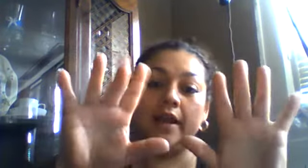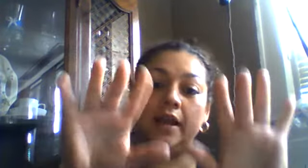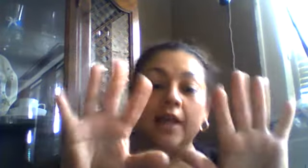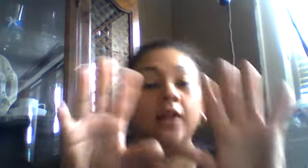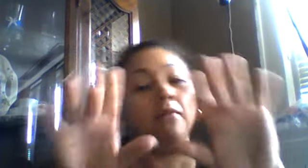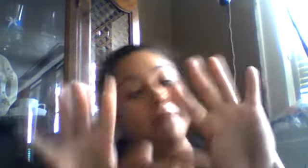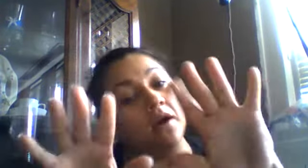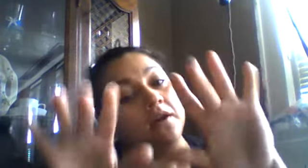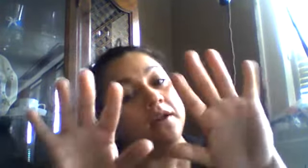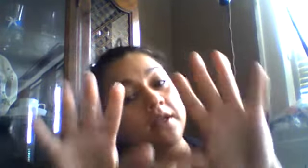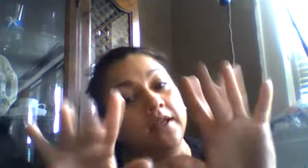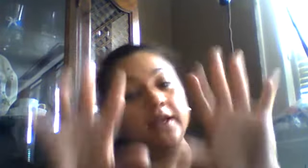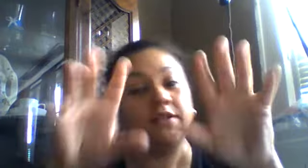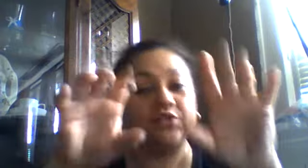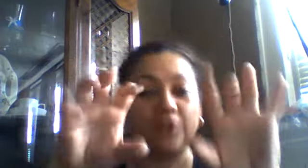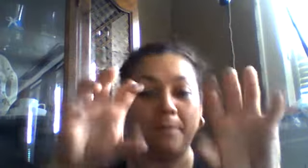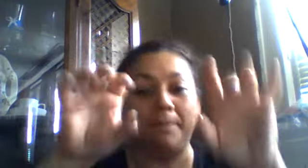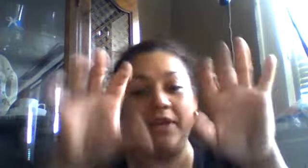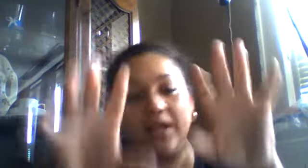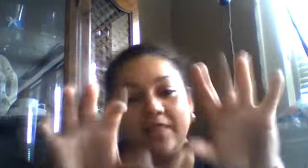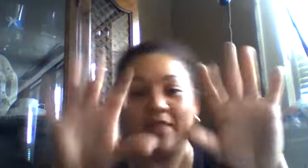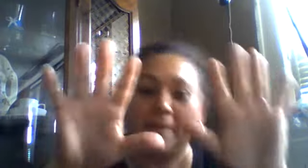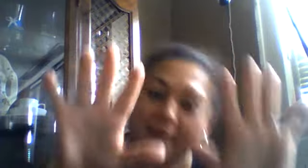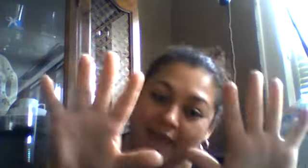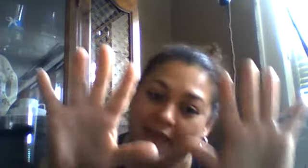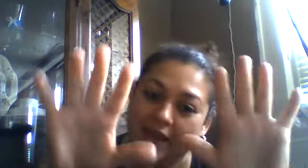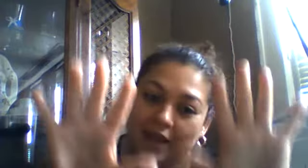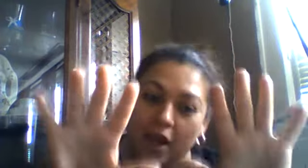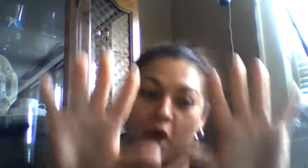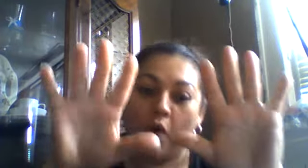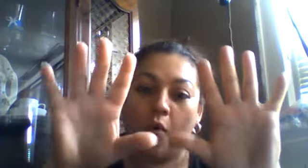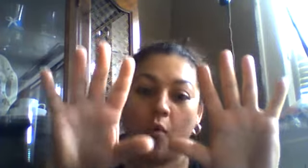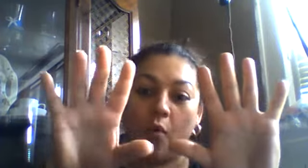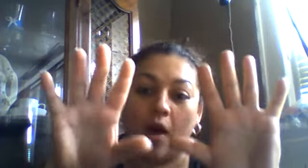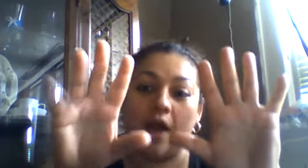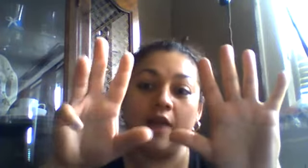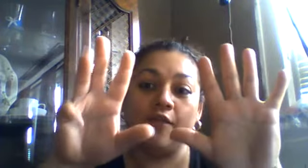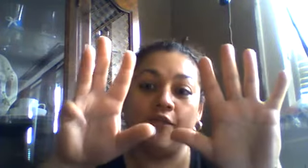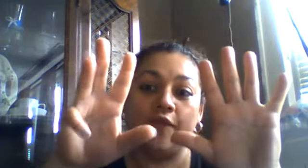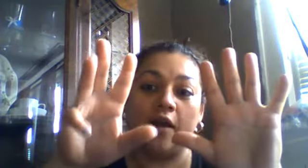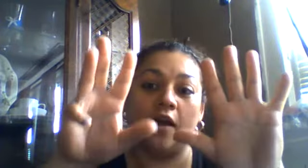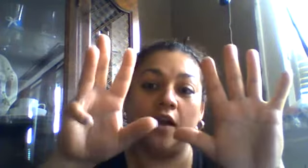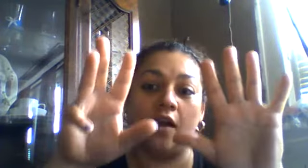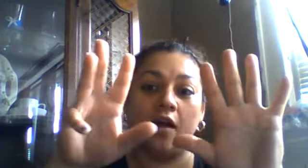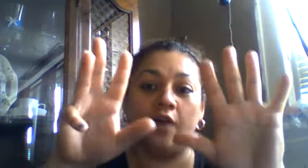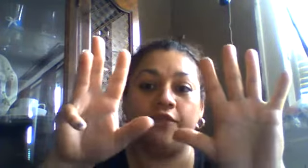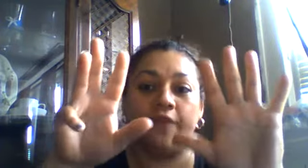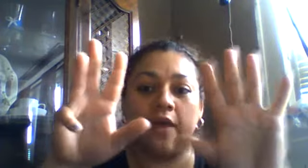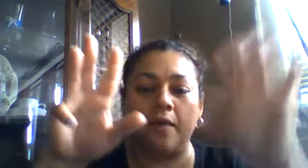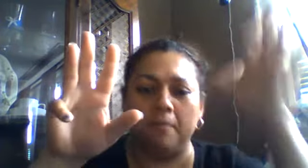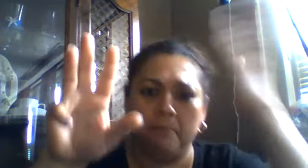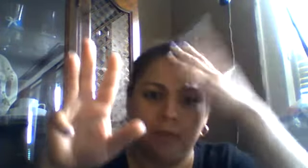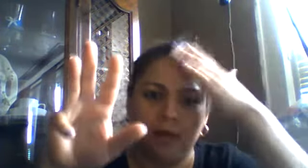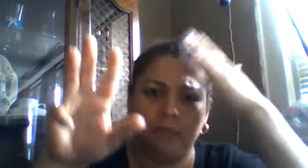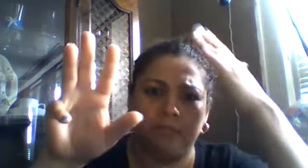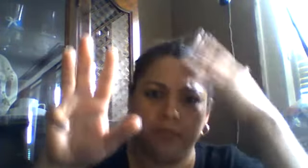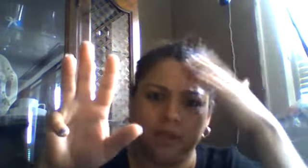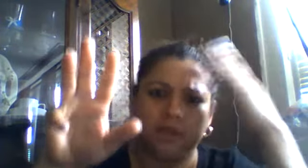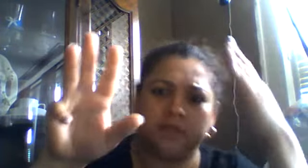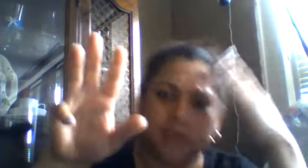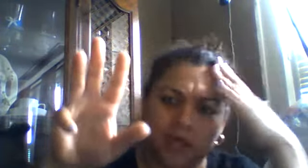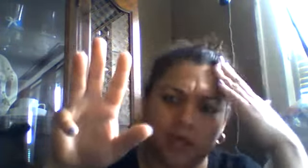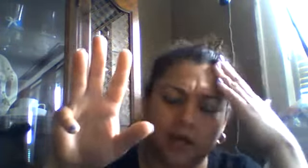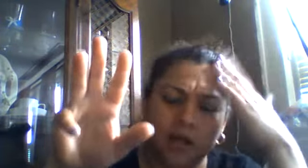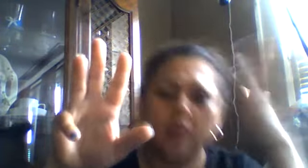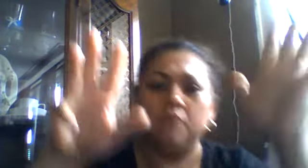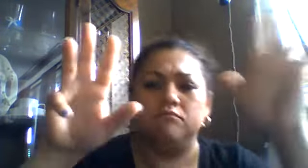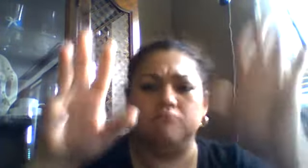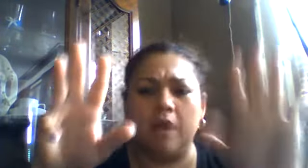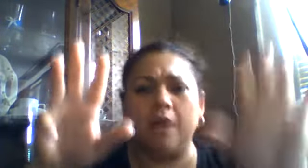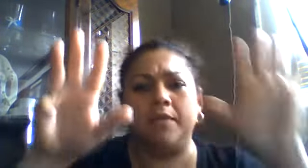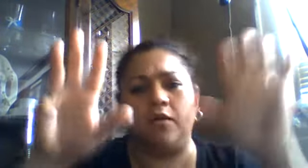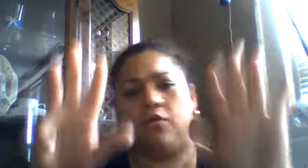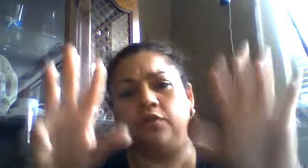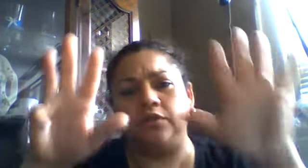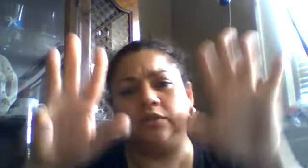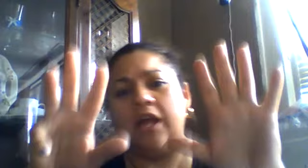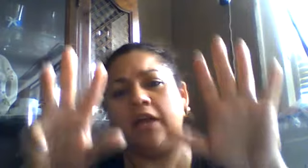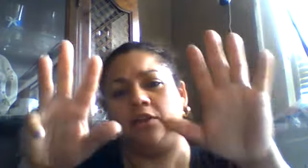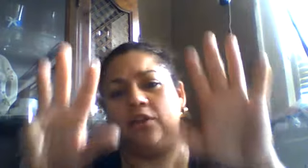little monkeys jumping in the bed one fell off and bump his head mama called the doctor